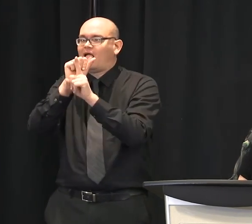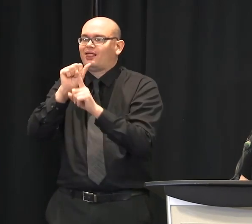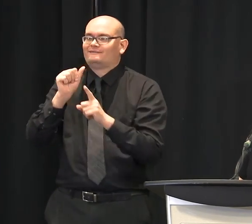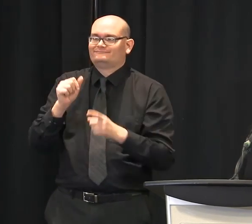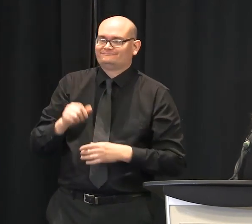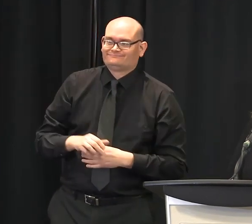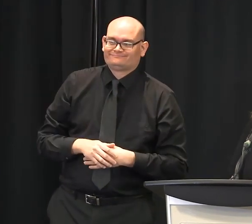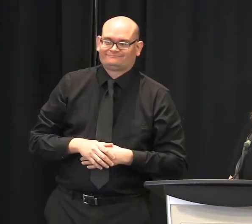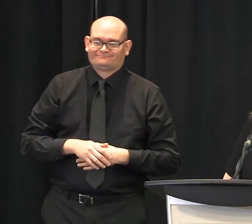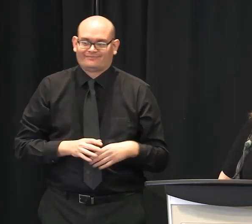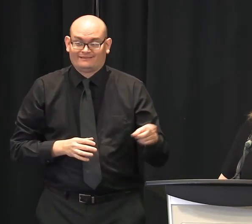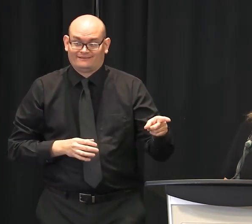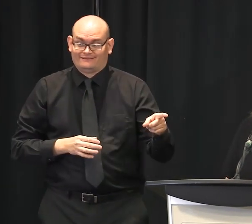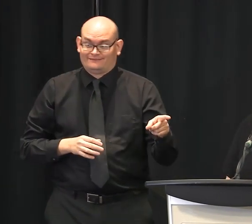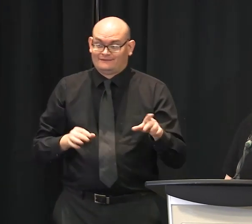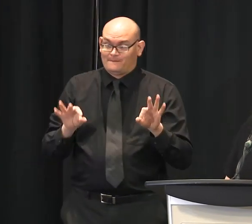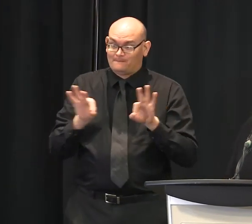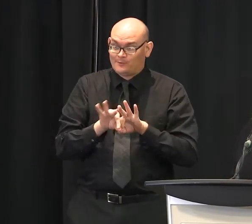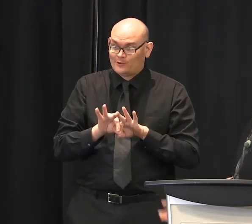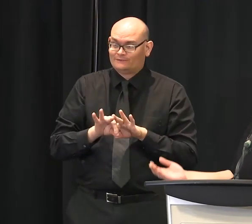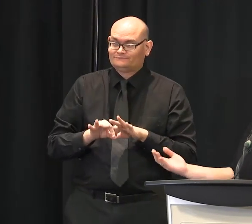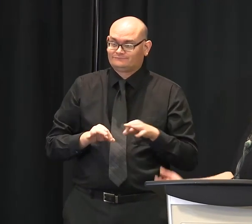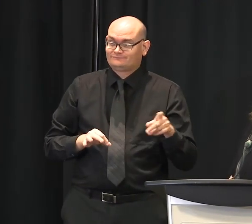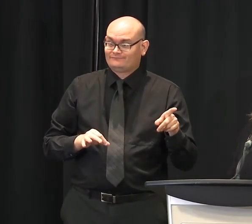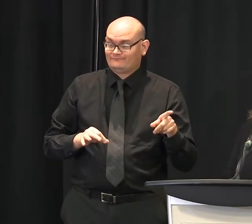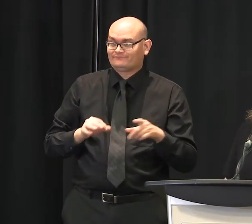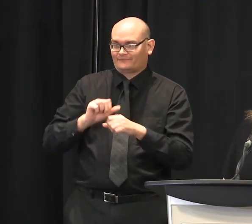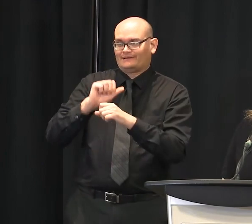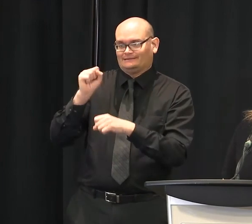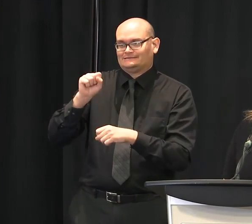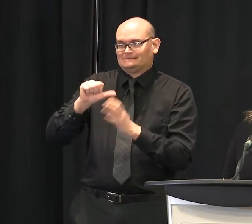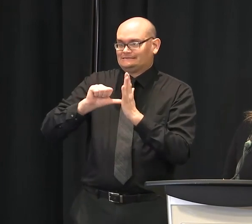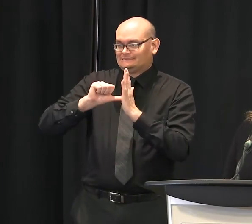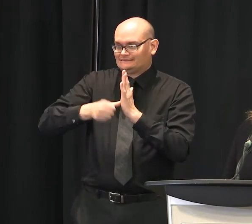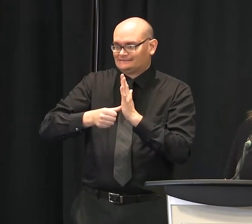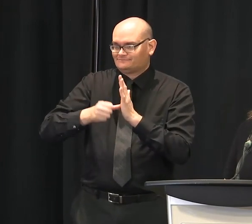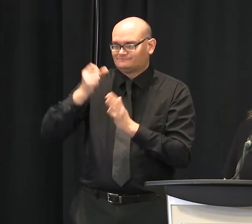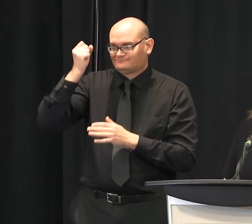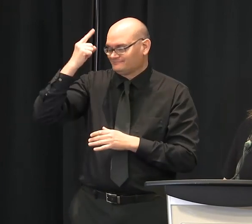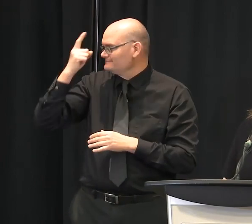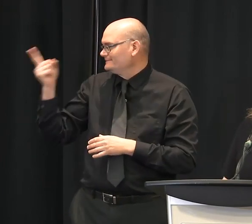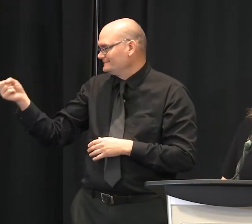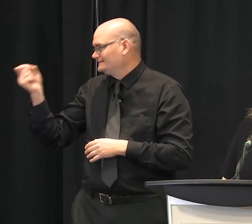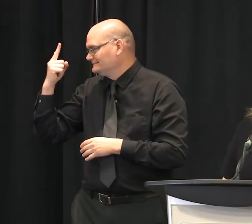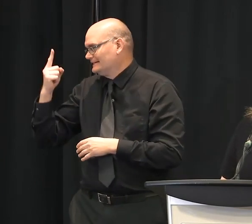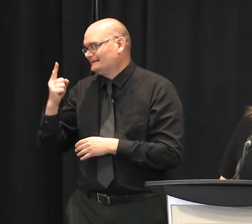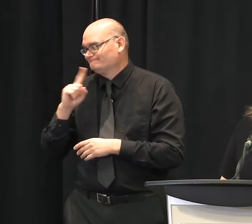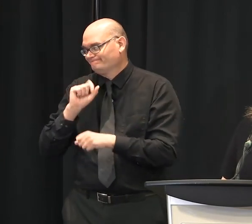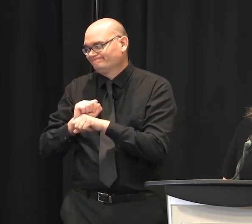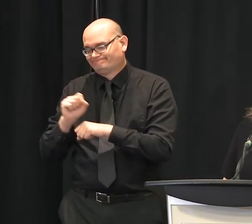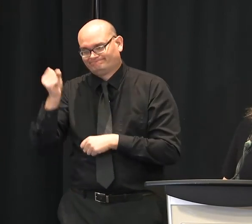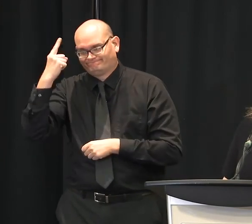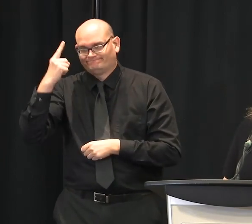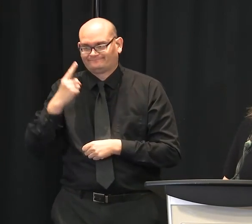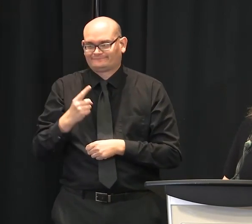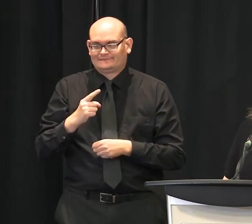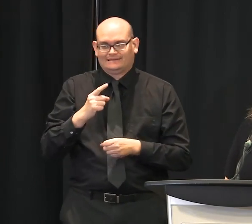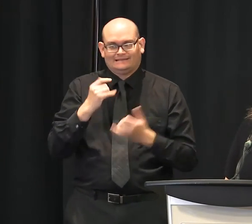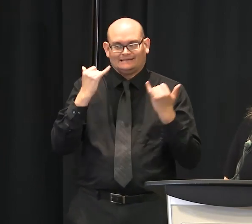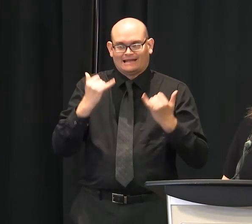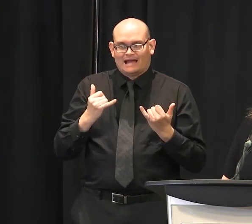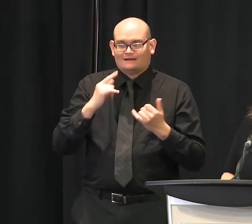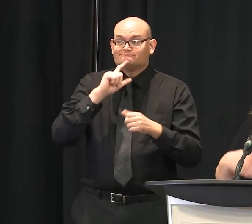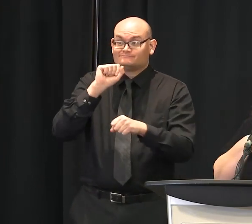Yeah. This virus, I agree. I echo exactly what Beth just said. This virus is out there and it is real.